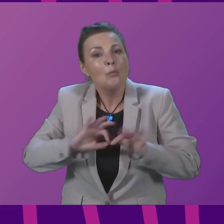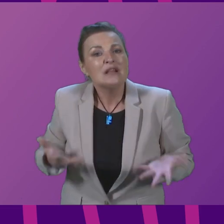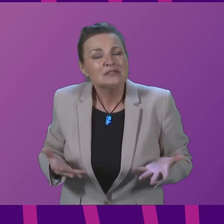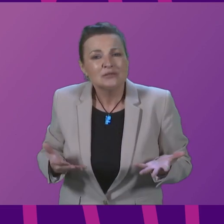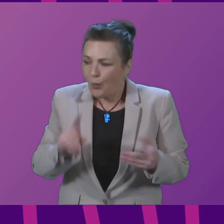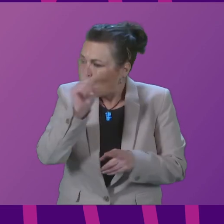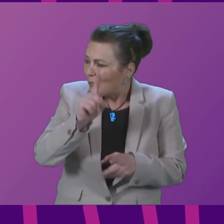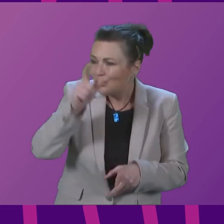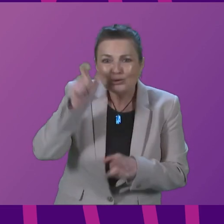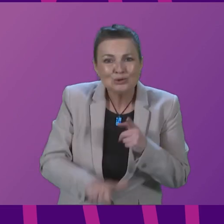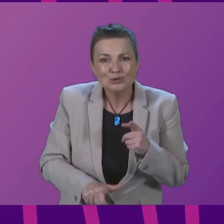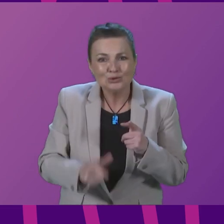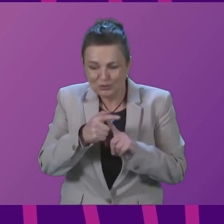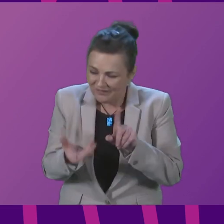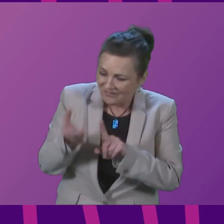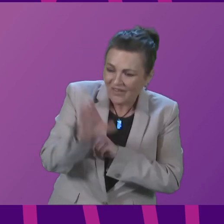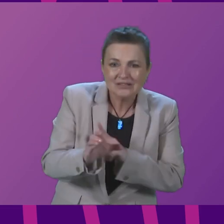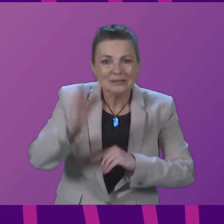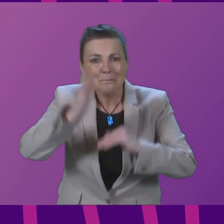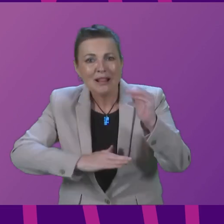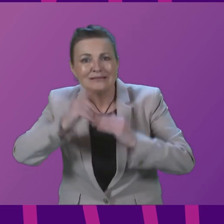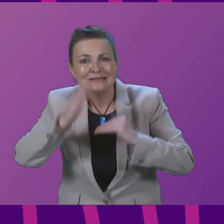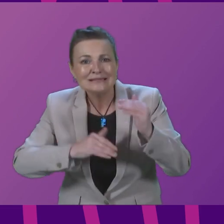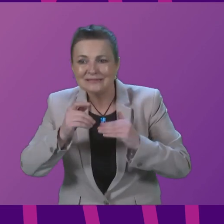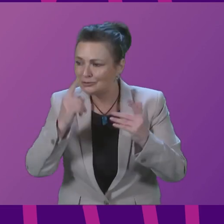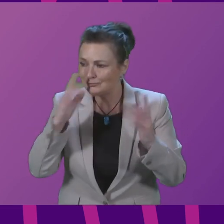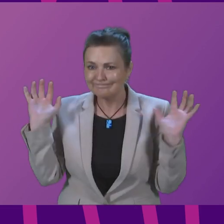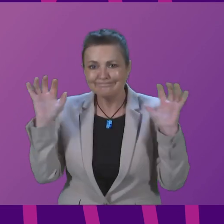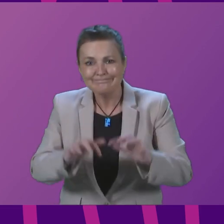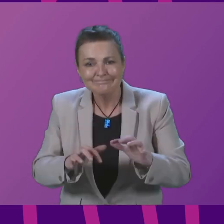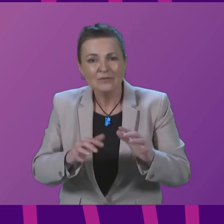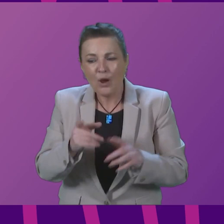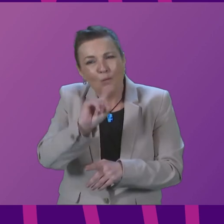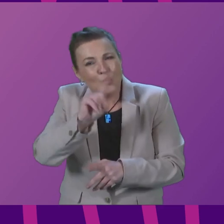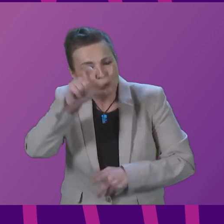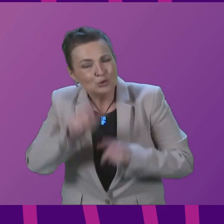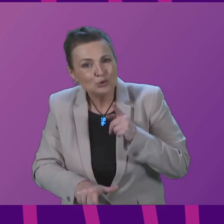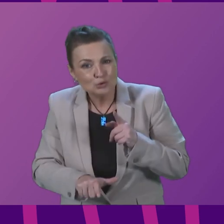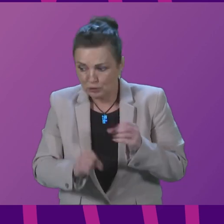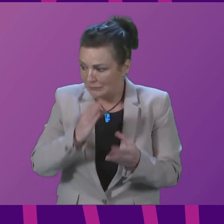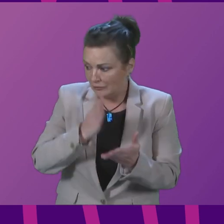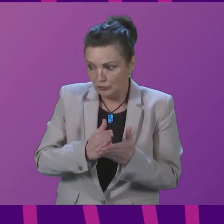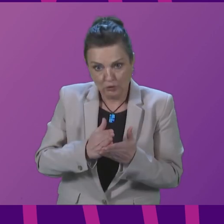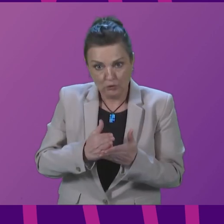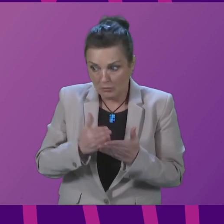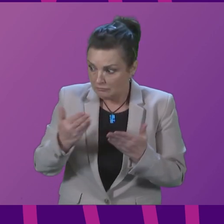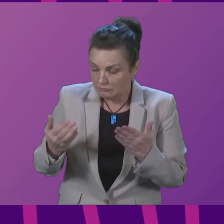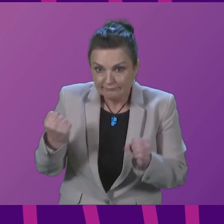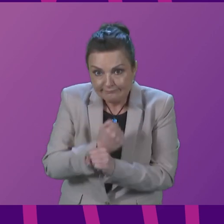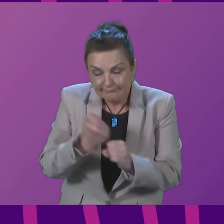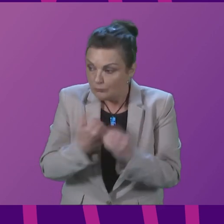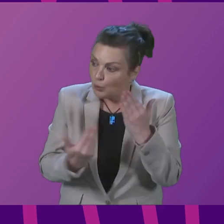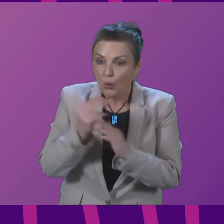including to help it find a building to bring people together in rather than have to do it outside? And what will you do to pick up pace on building new homes in Glasgow?